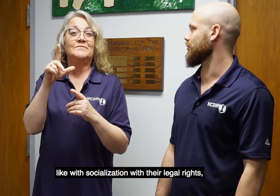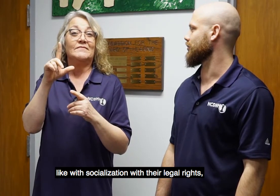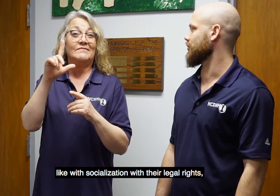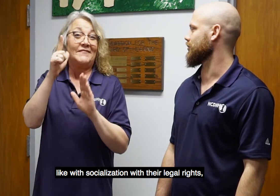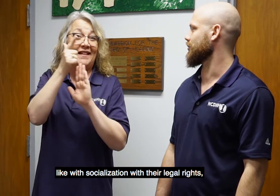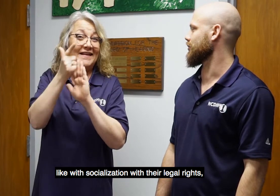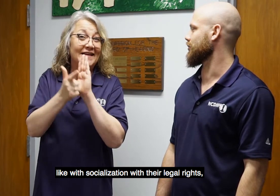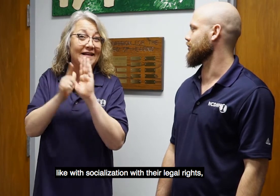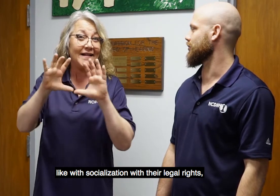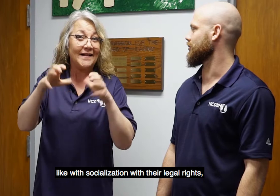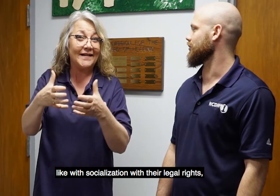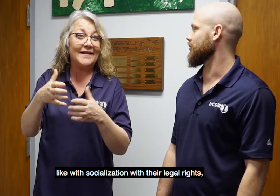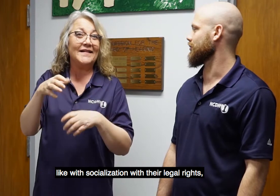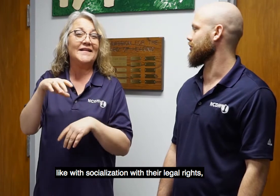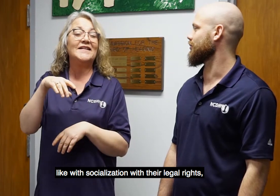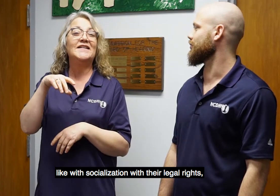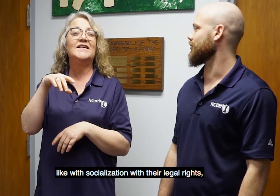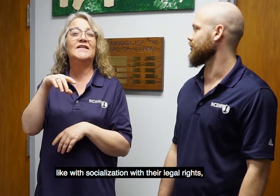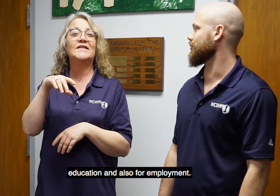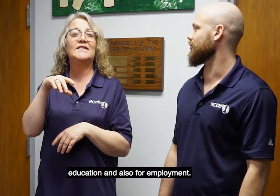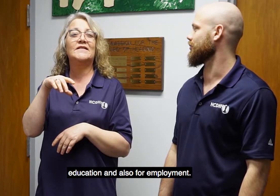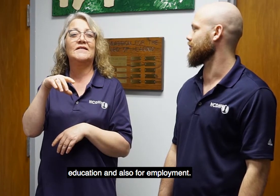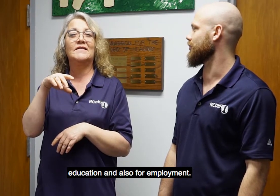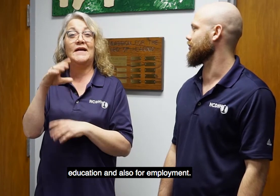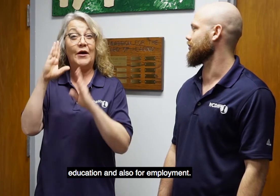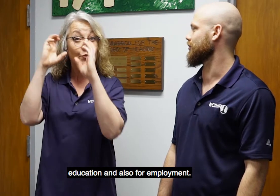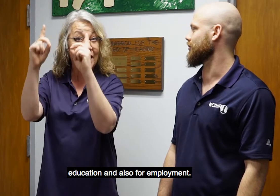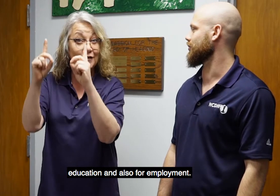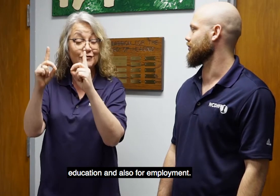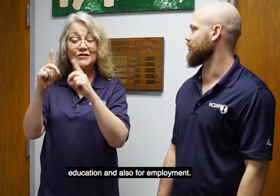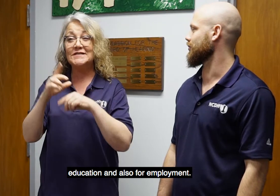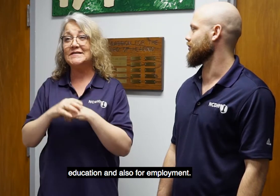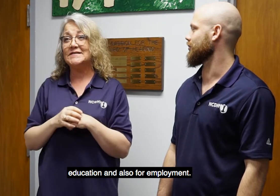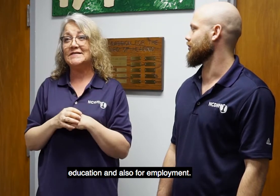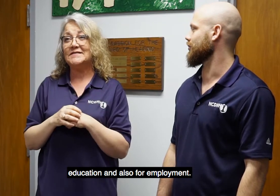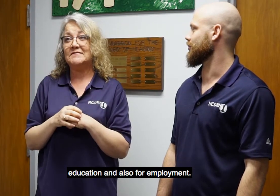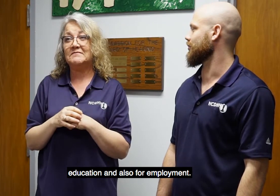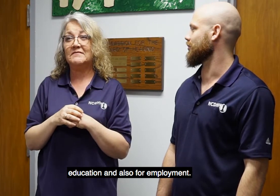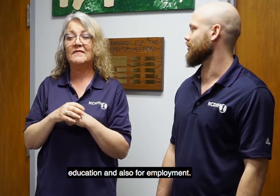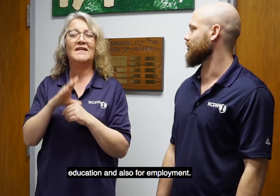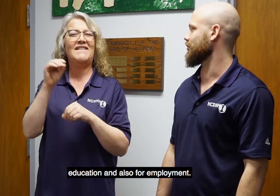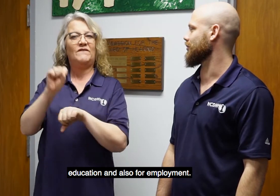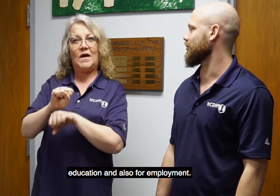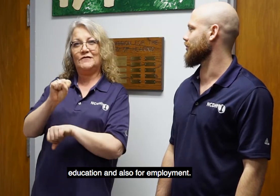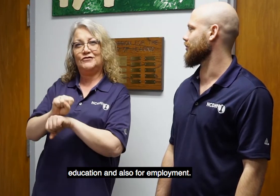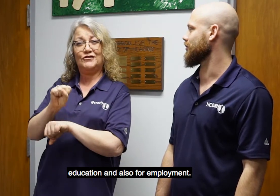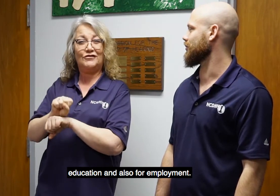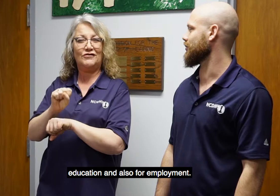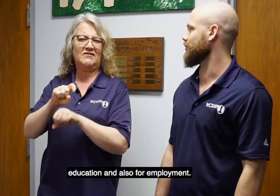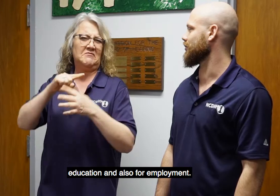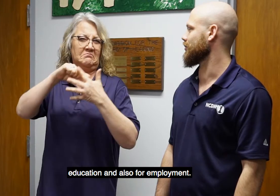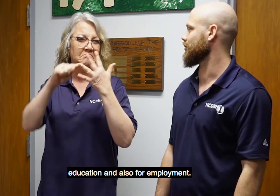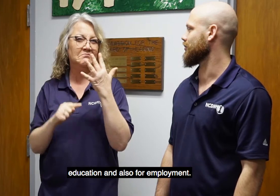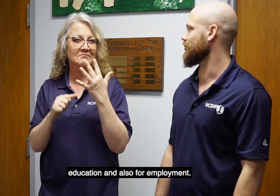with their legal rights, education, and also for employment.